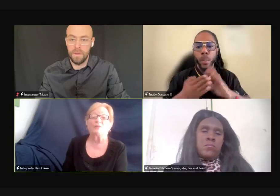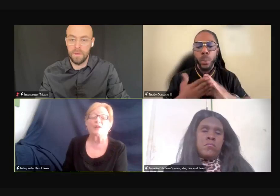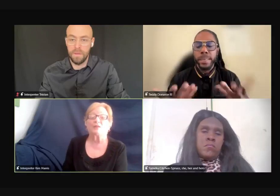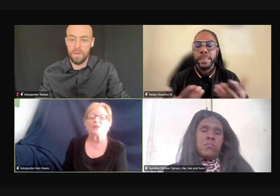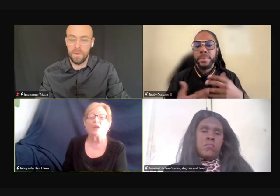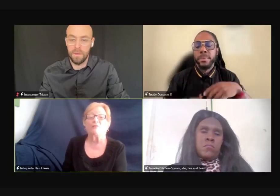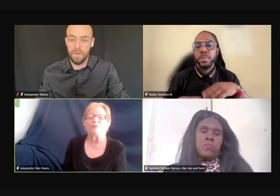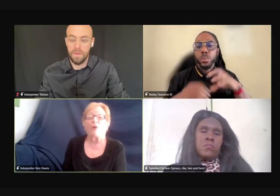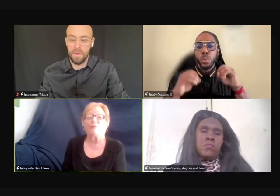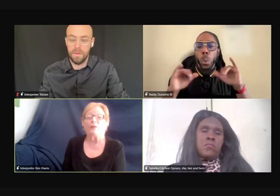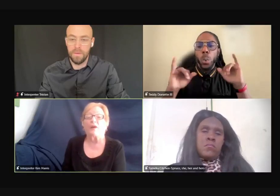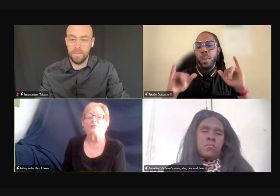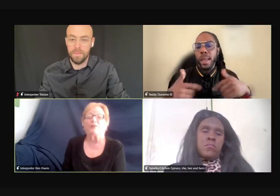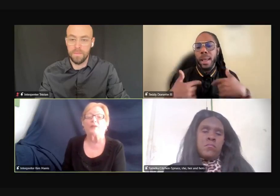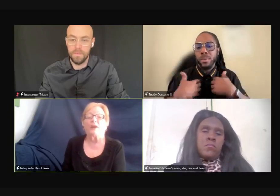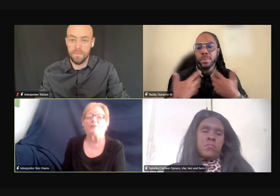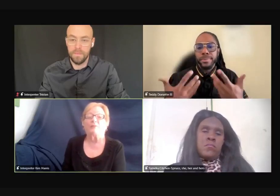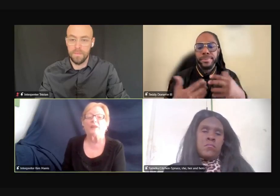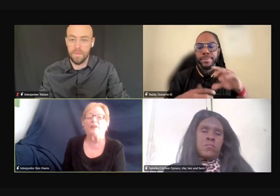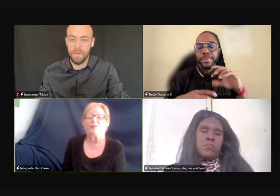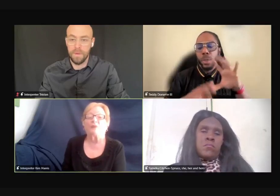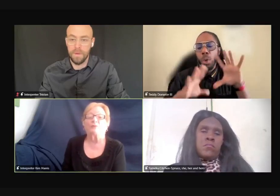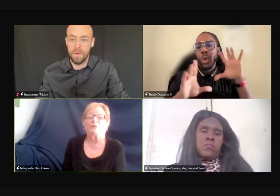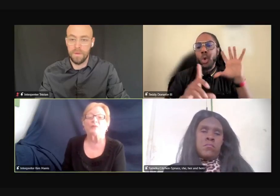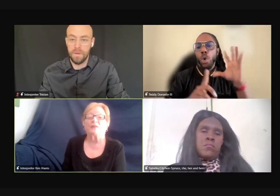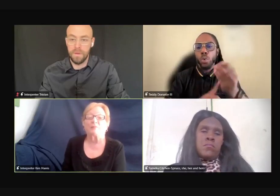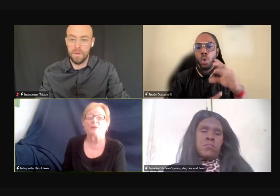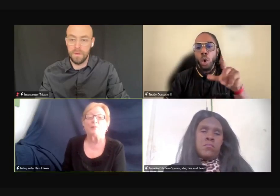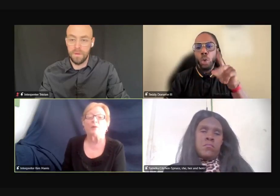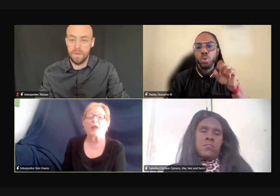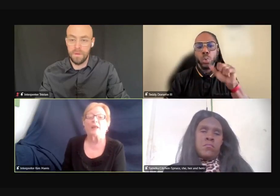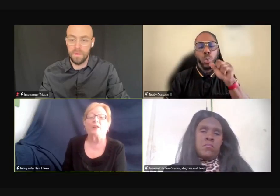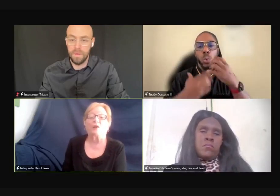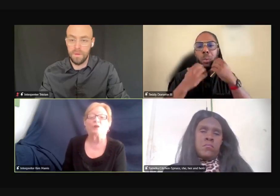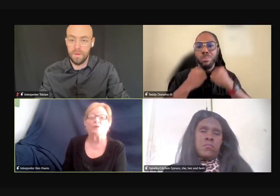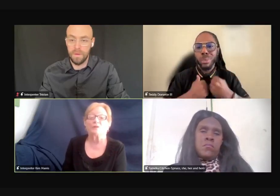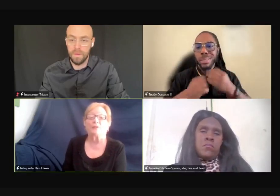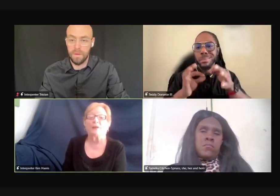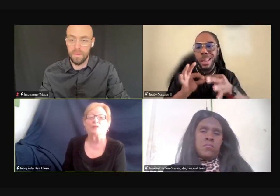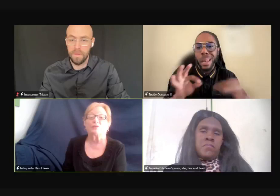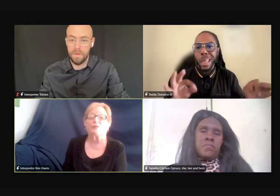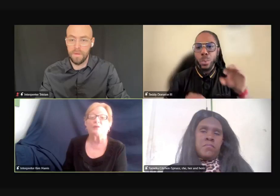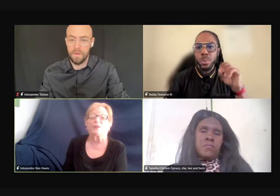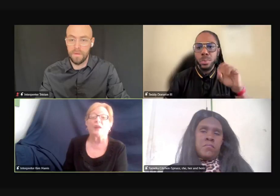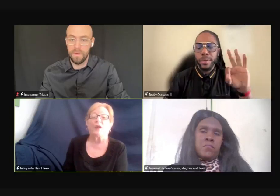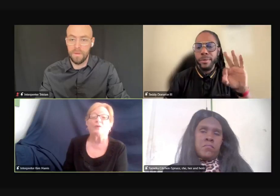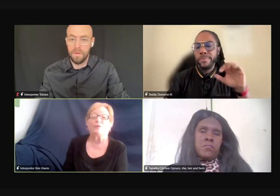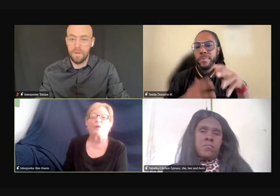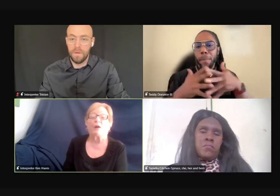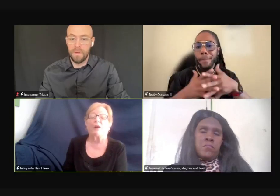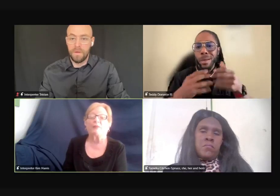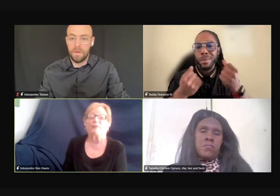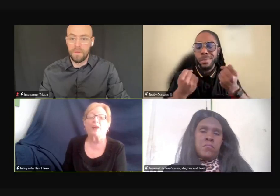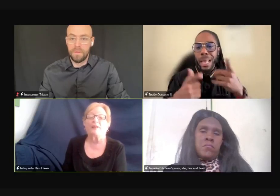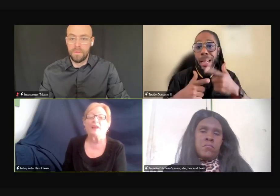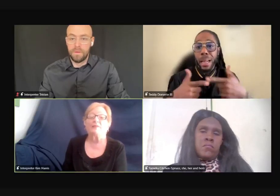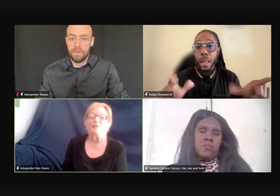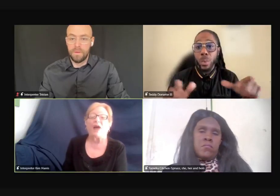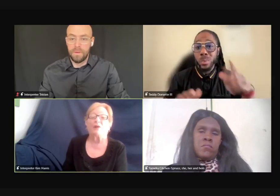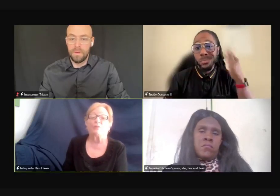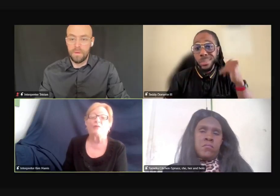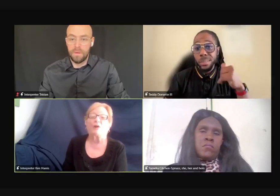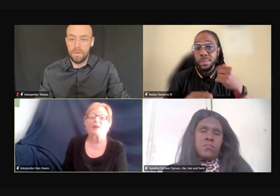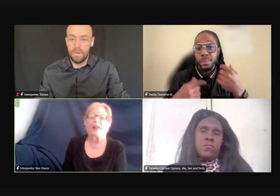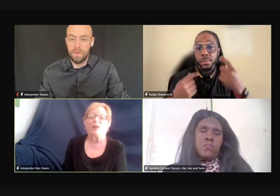It's involvement of the, it's involved with the deaf people and inclusive, being inclusive with who you are and, and